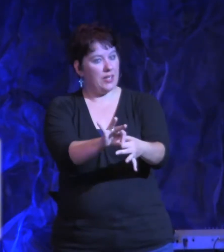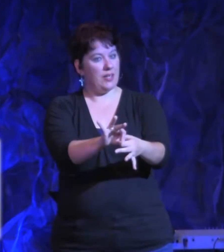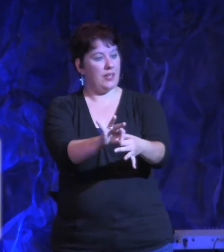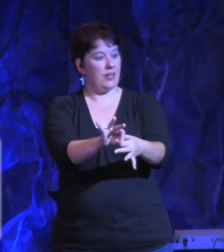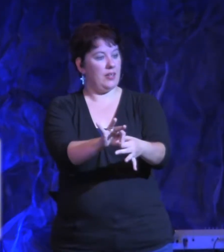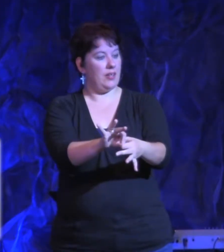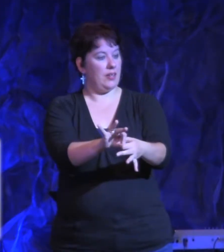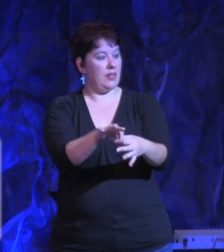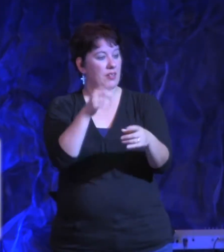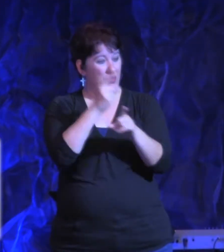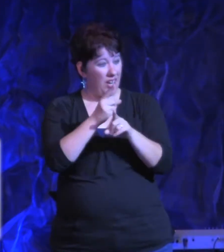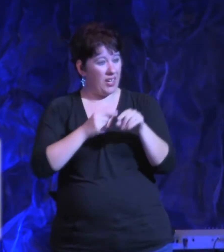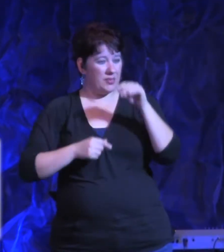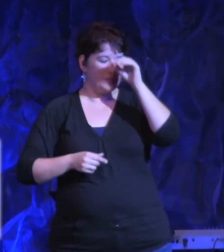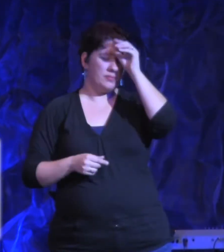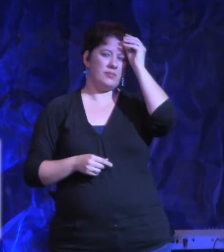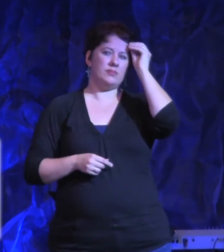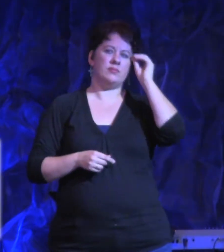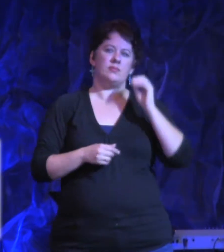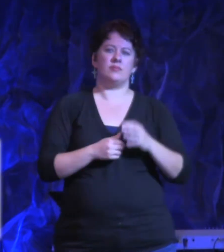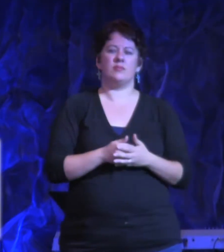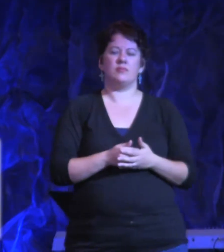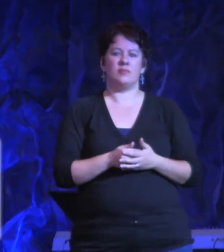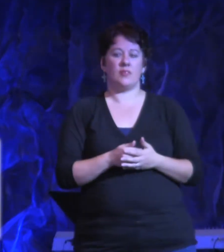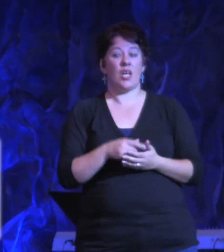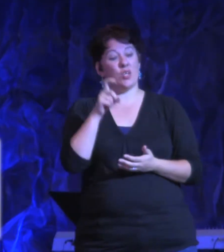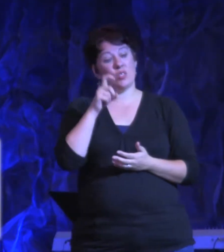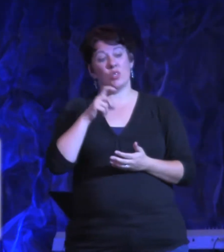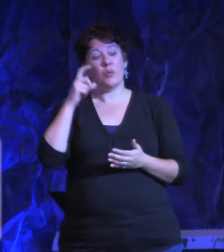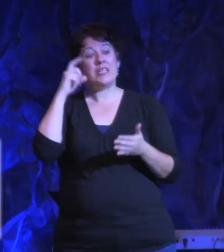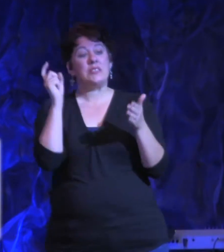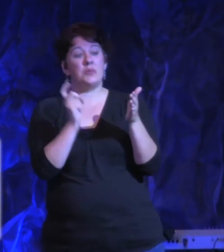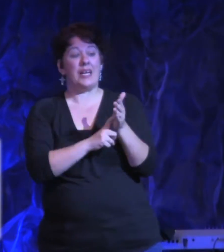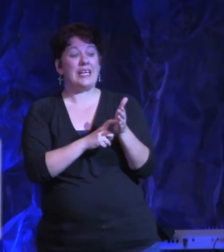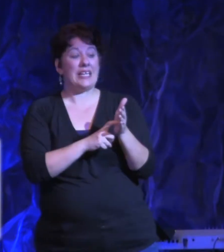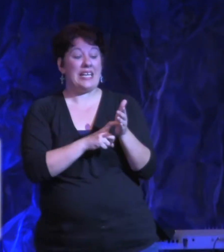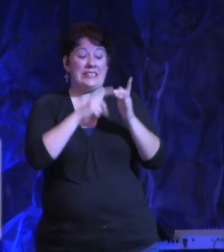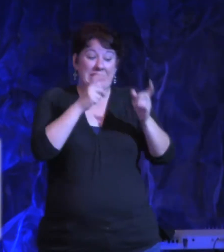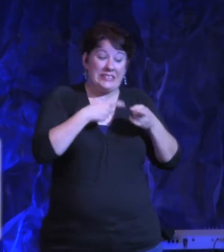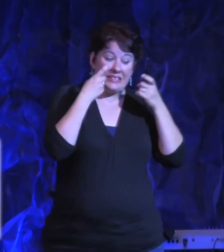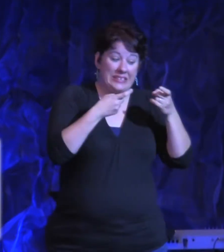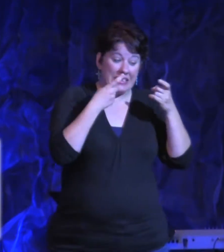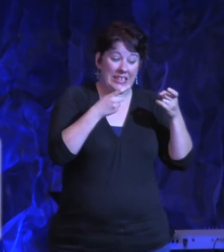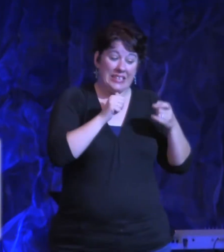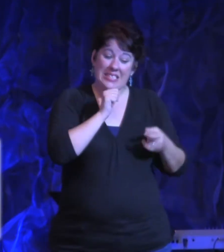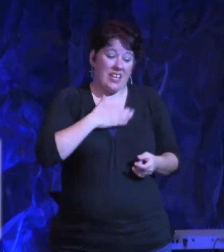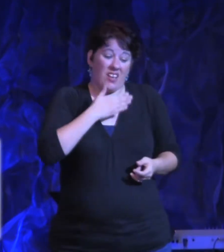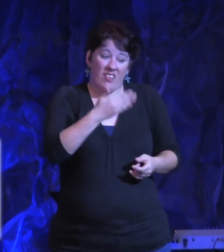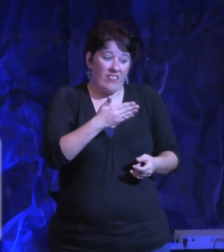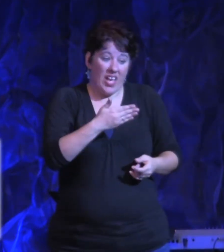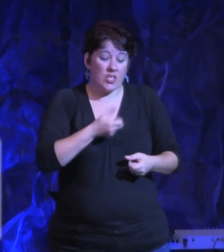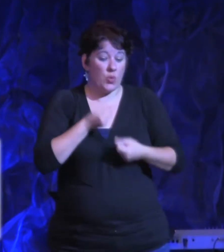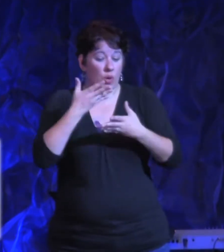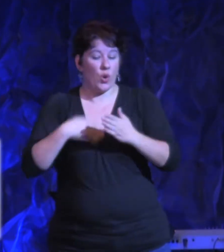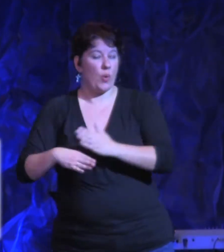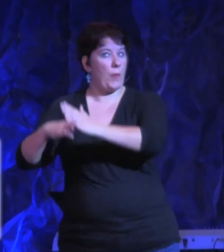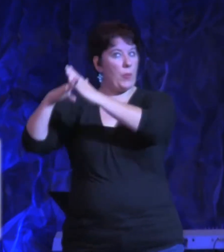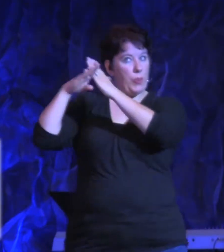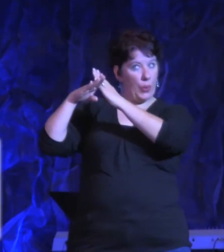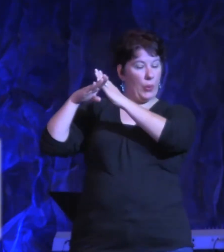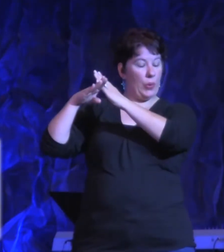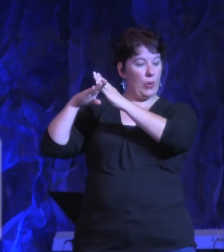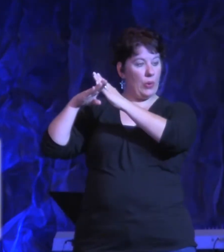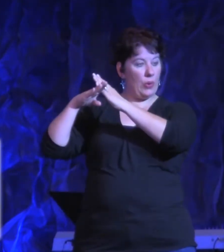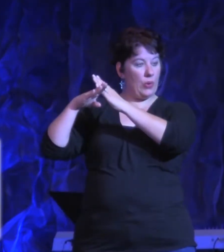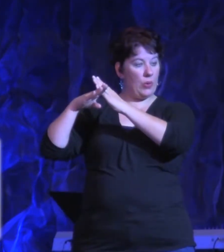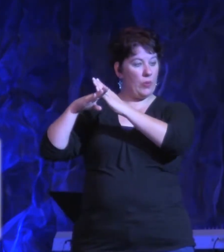And so we got to just, you know, we got to realize that sin, unconfessed sin will be a barrier. Number two, the second barrier that